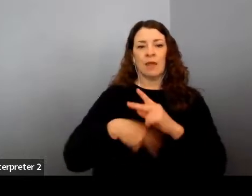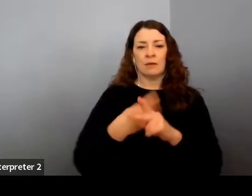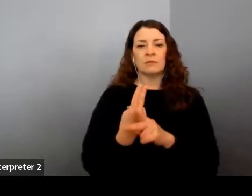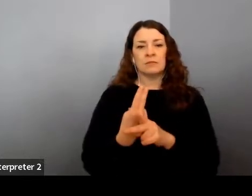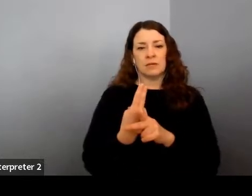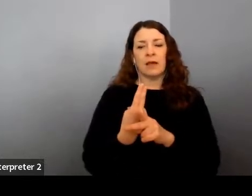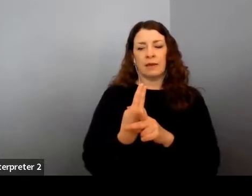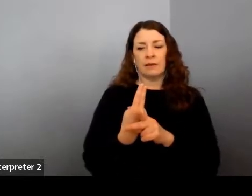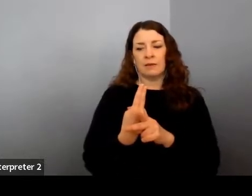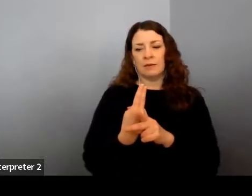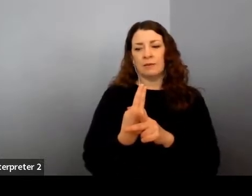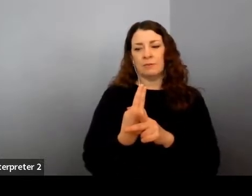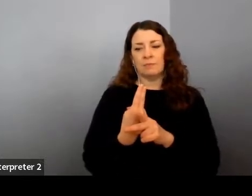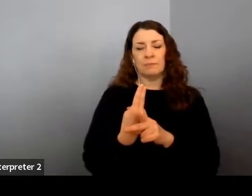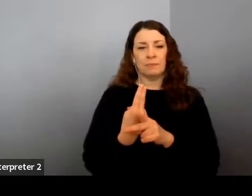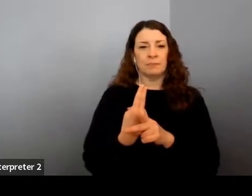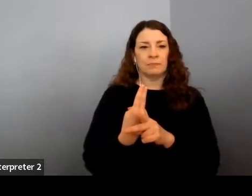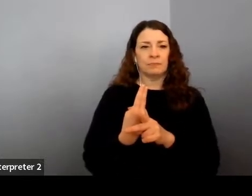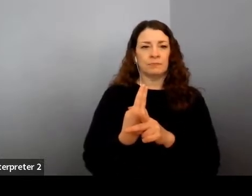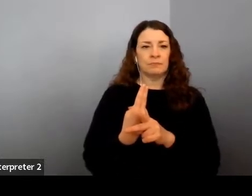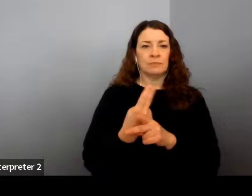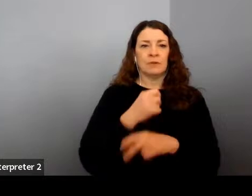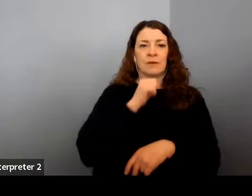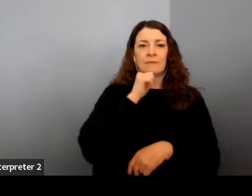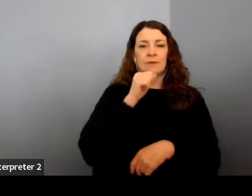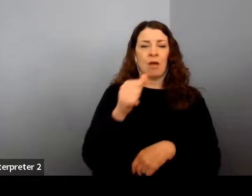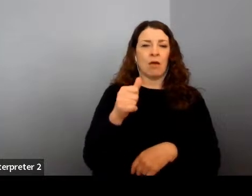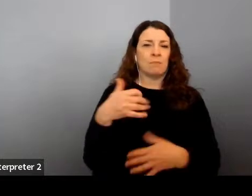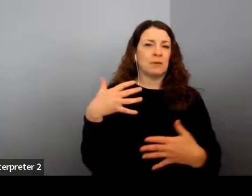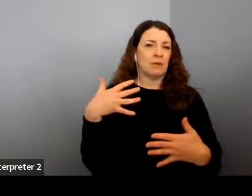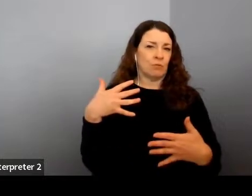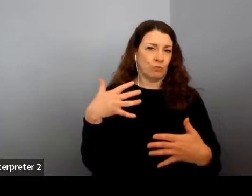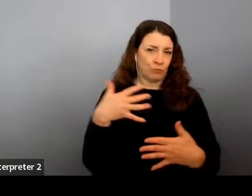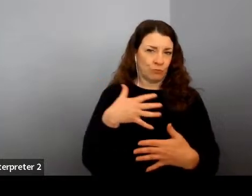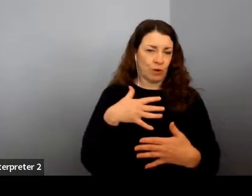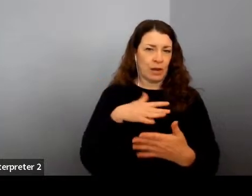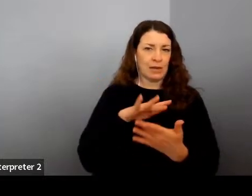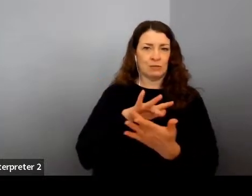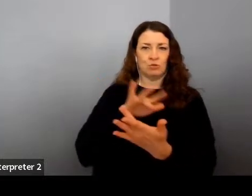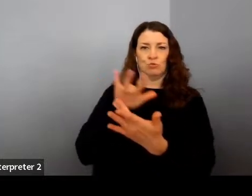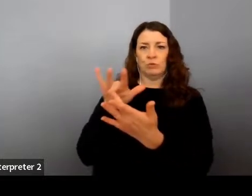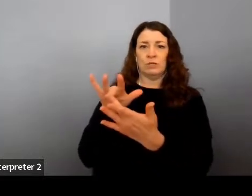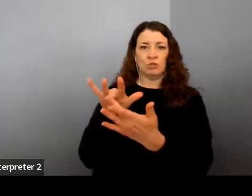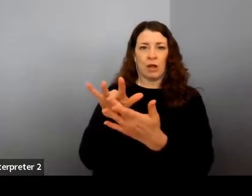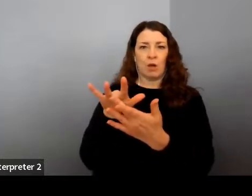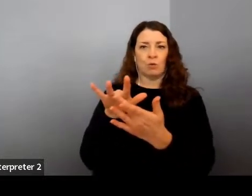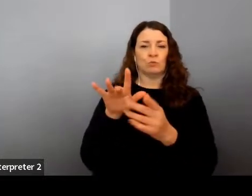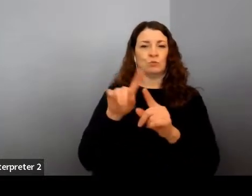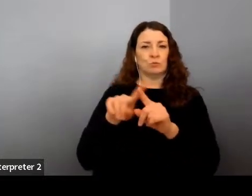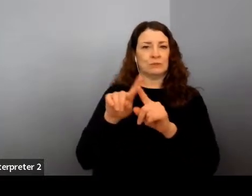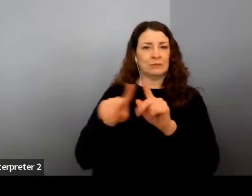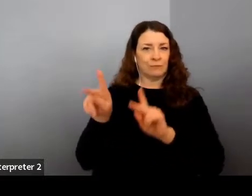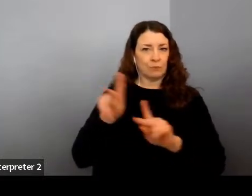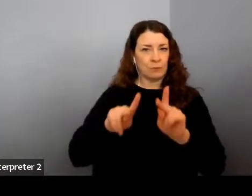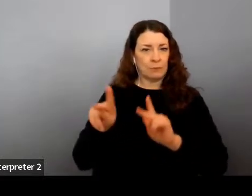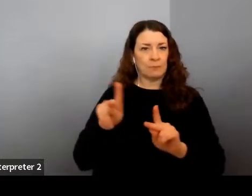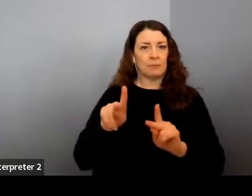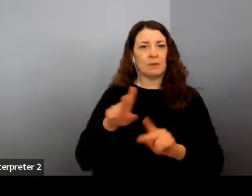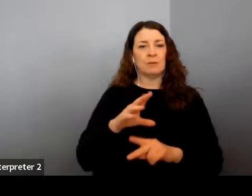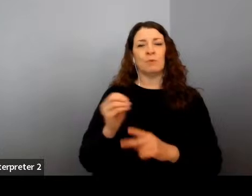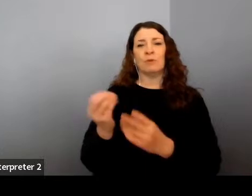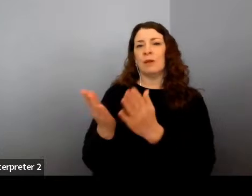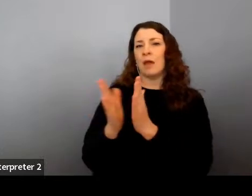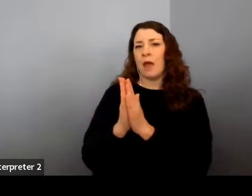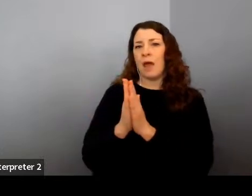not being afraid to reach out to people and to send a message, to ask for 15 minutes.